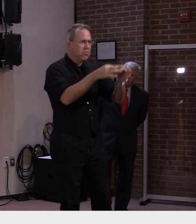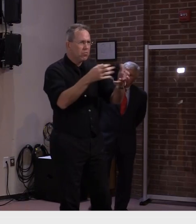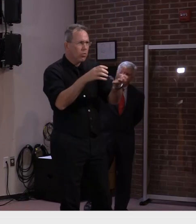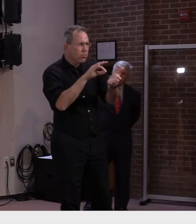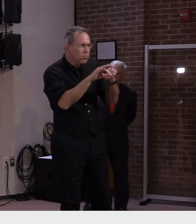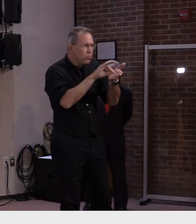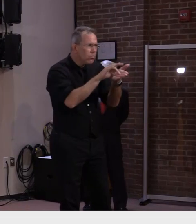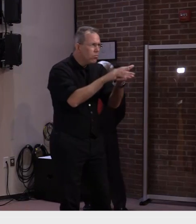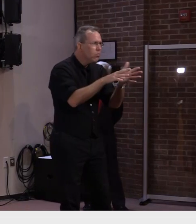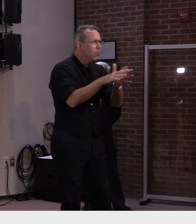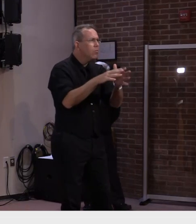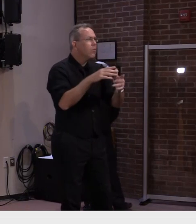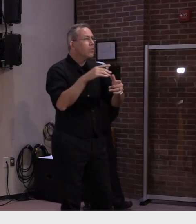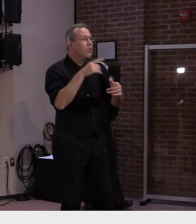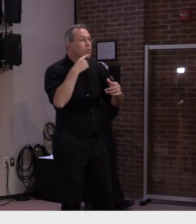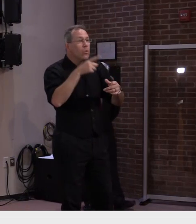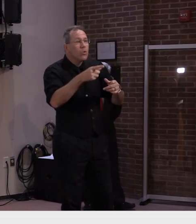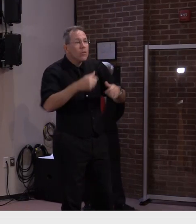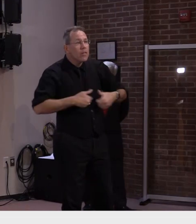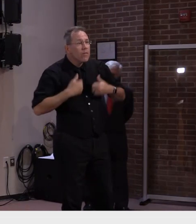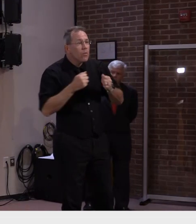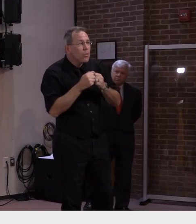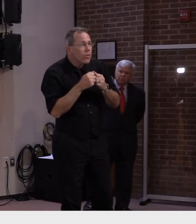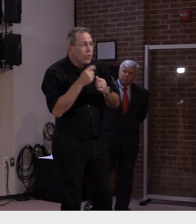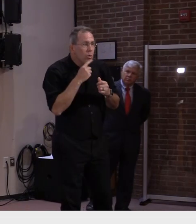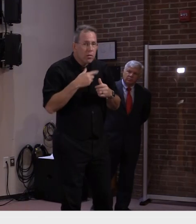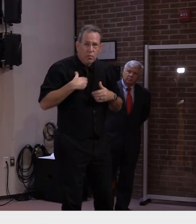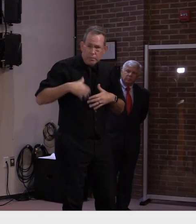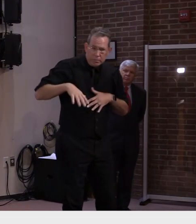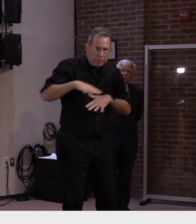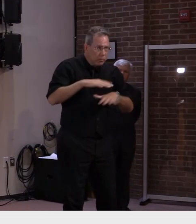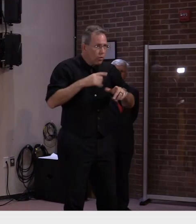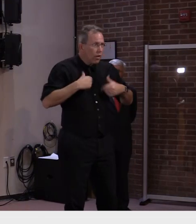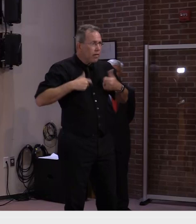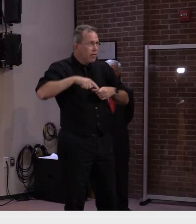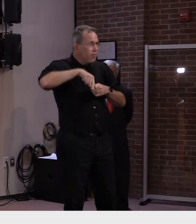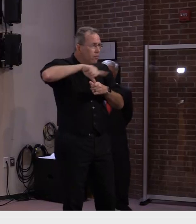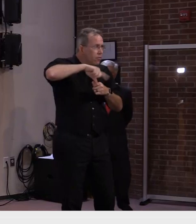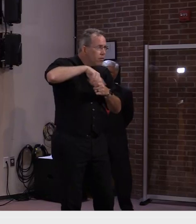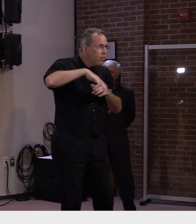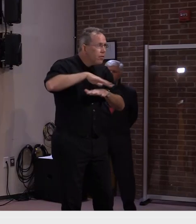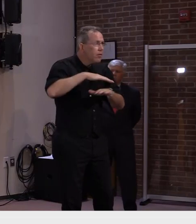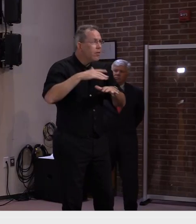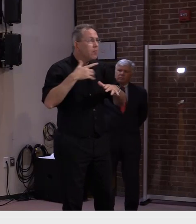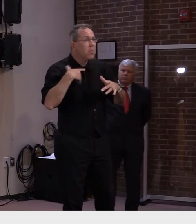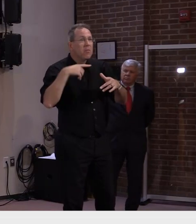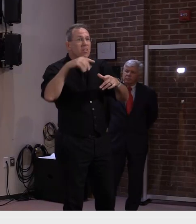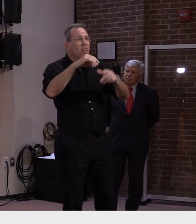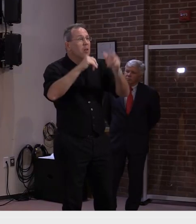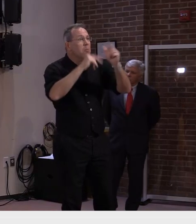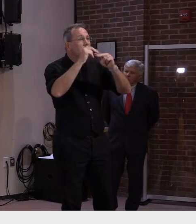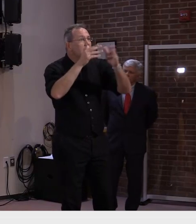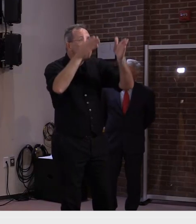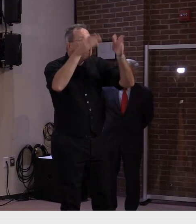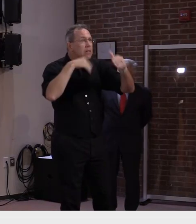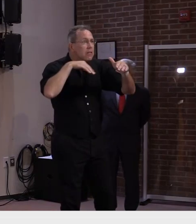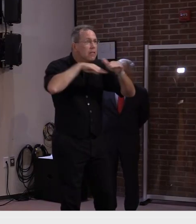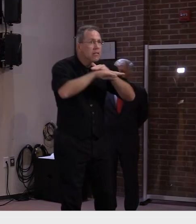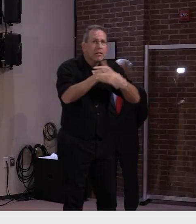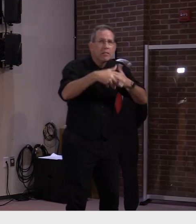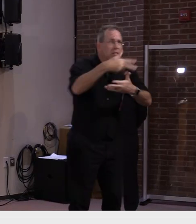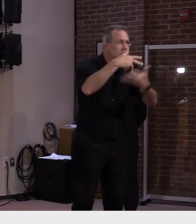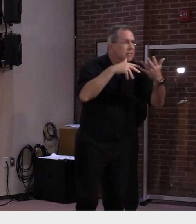speak, and whether you should be going to events inside that where you might pick up the